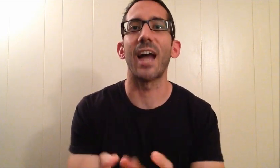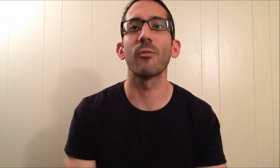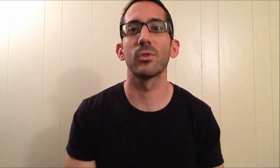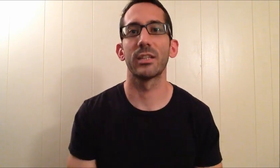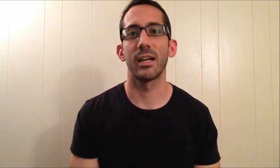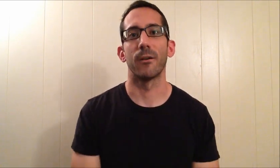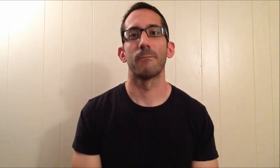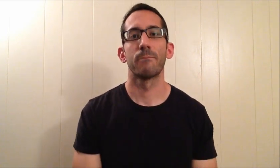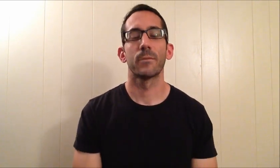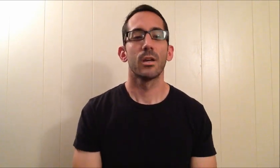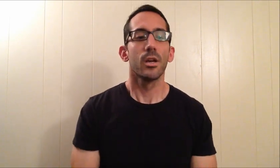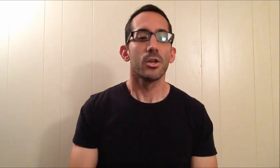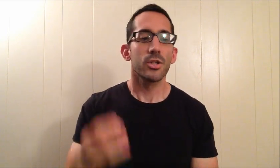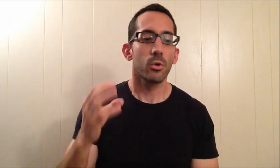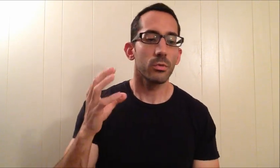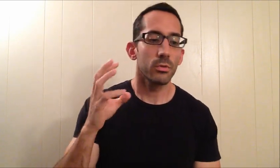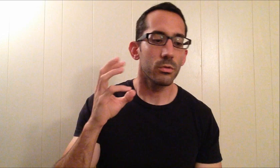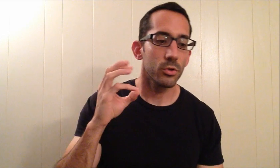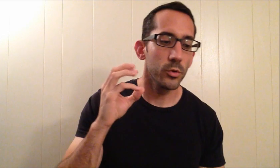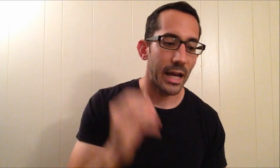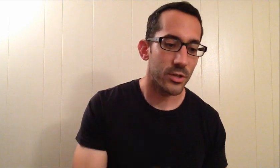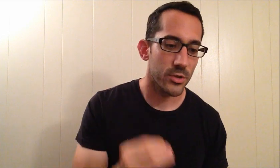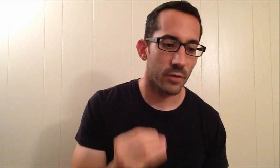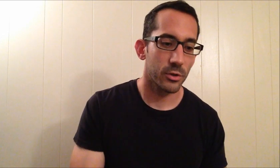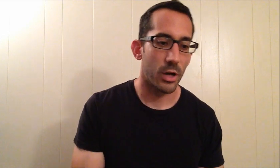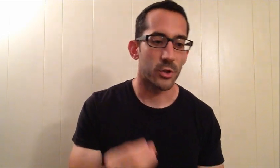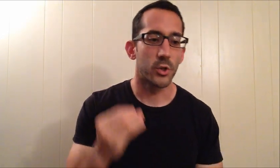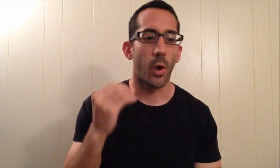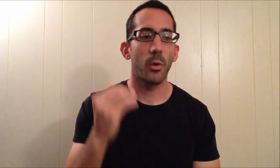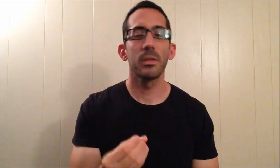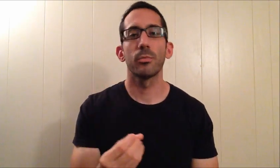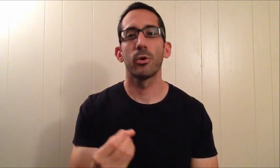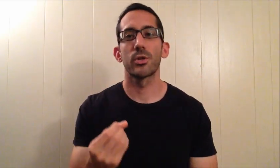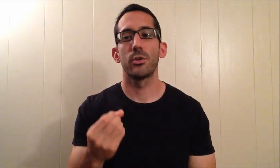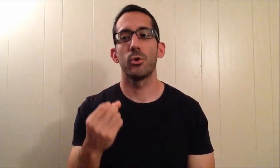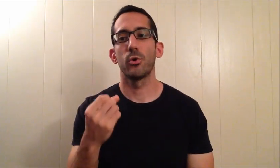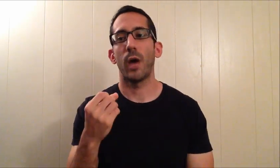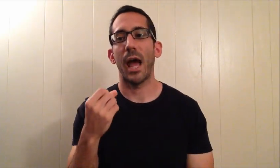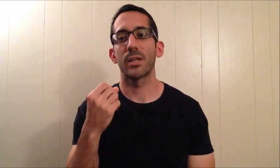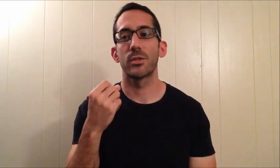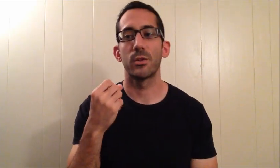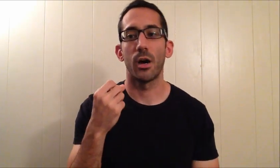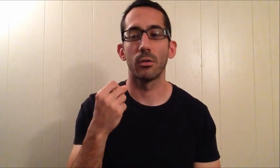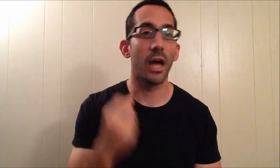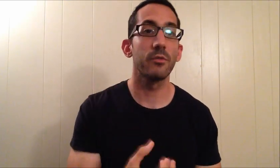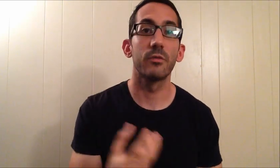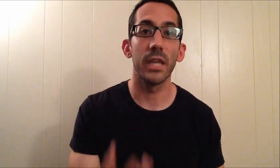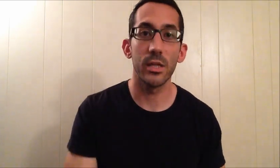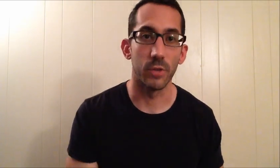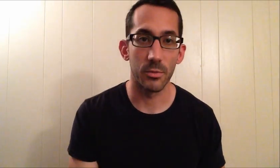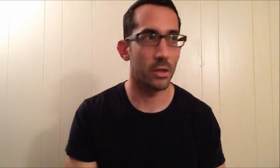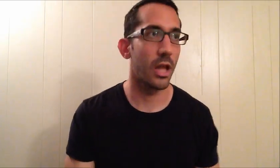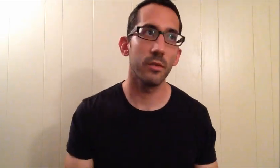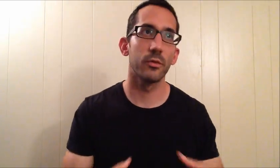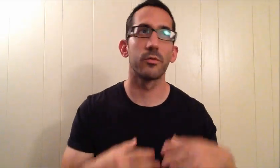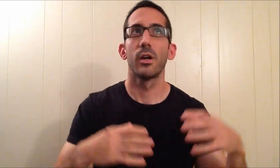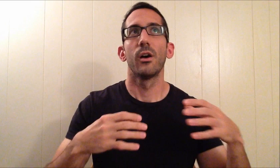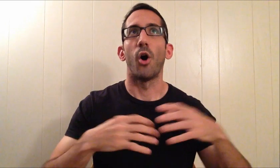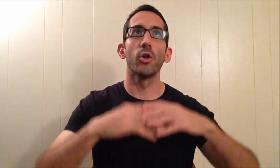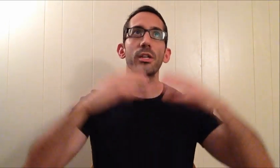it's not really there. So you have to ask yourself the question, do I want to be the person who has a life of daydreams, a life of all